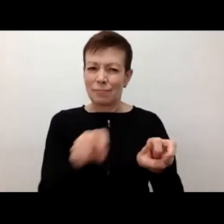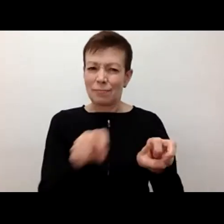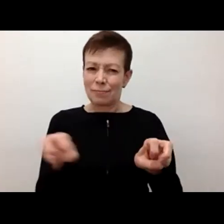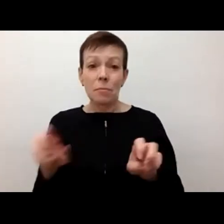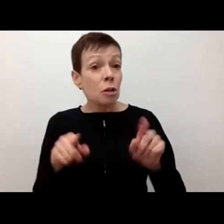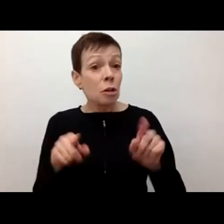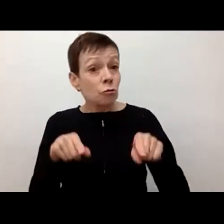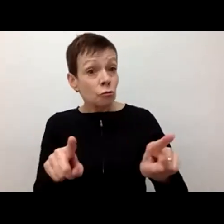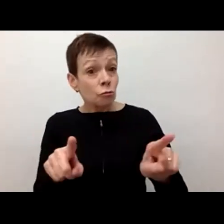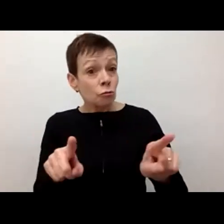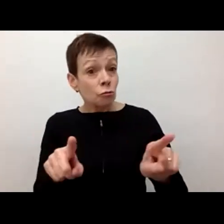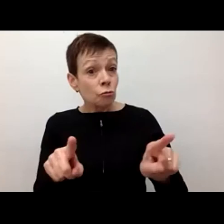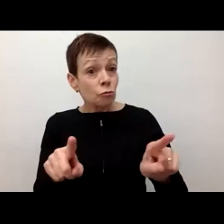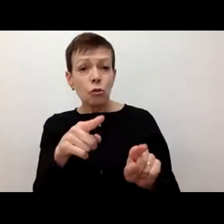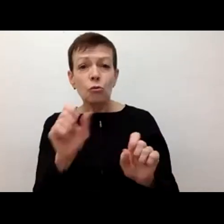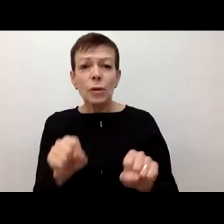&A function on Zoom.